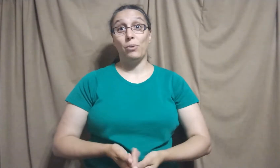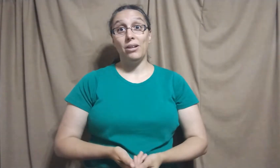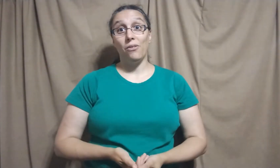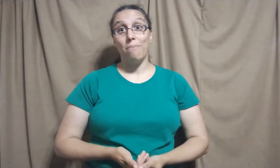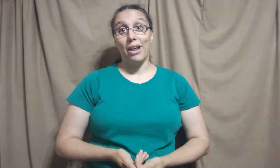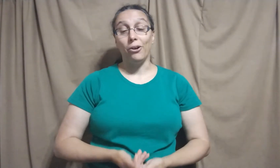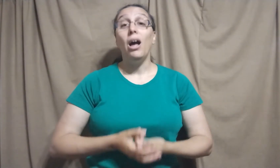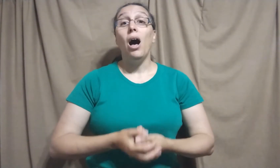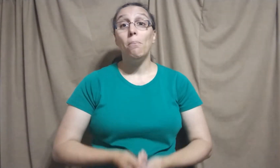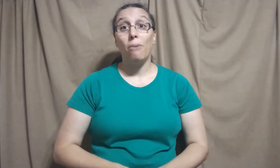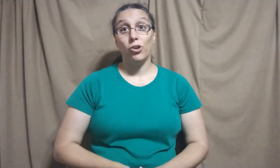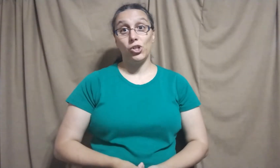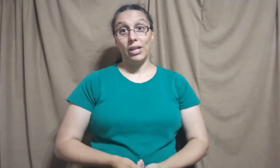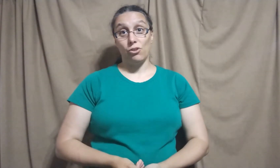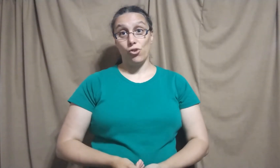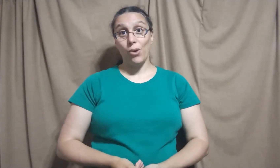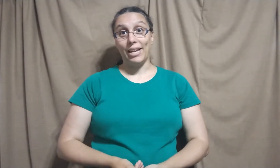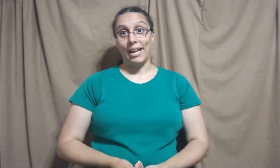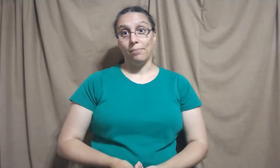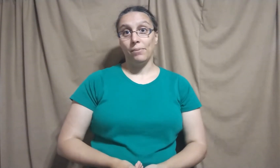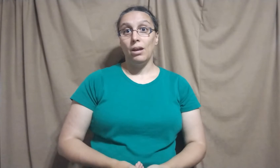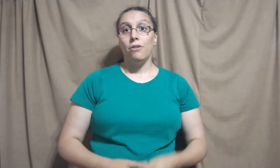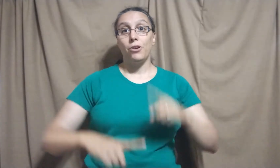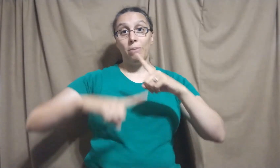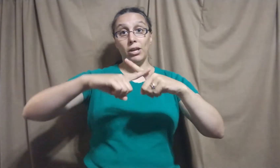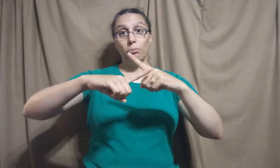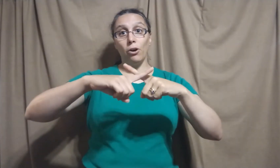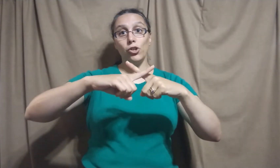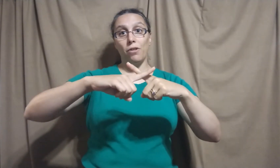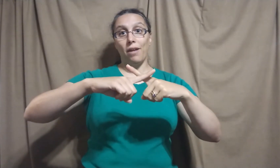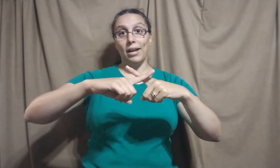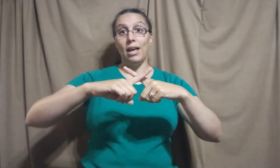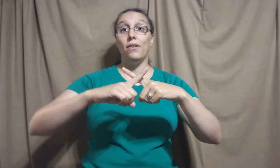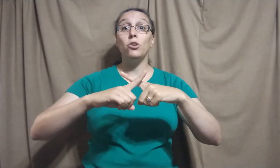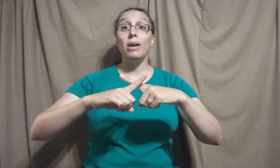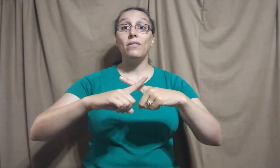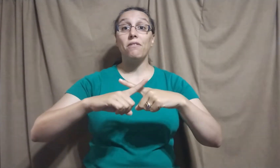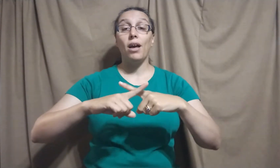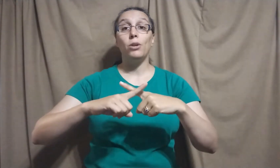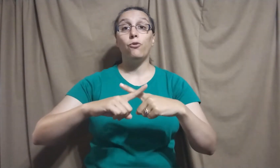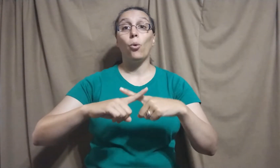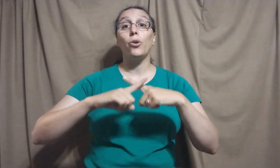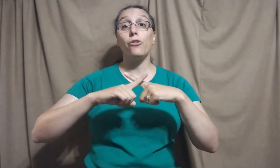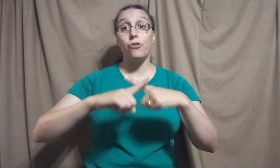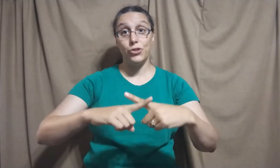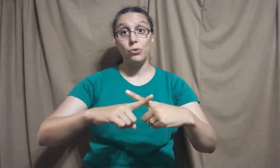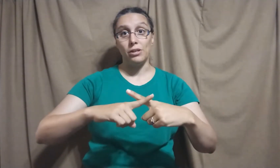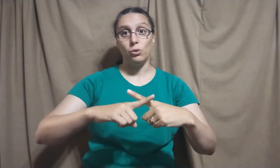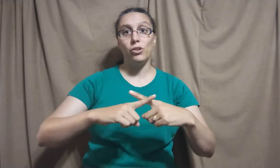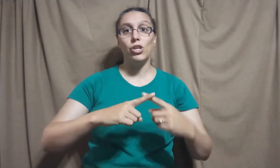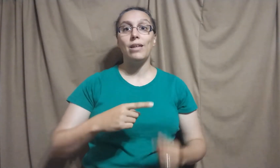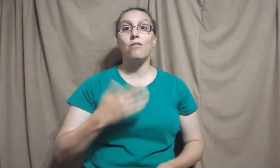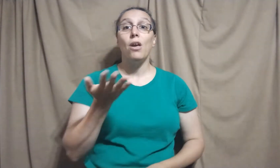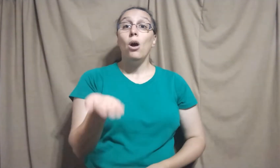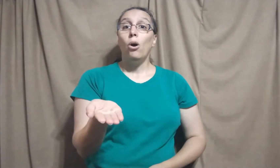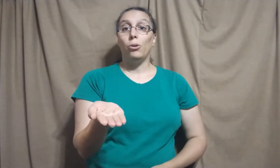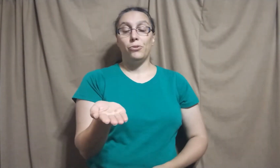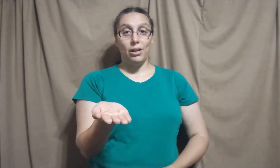we know them better, a marshal in training. So you make your marshal sign, and then you make the sign for student, which is hold your non